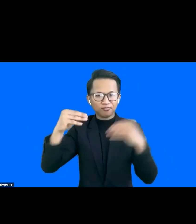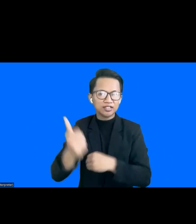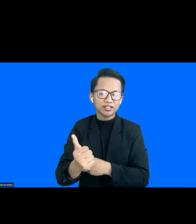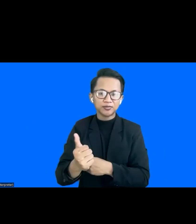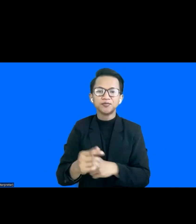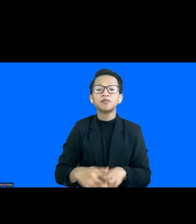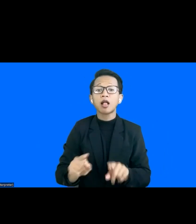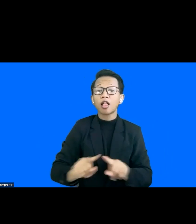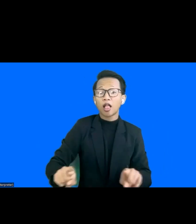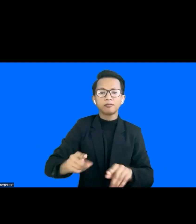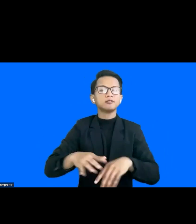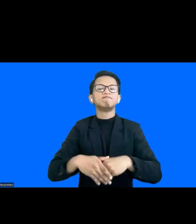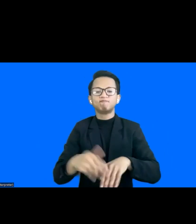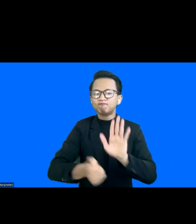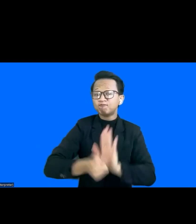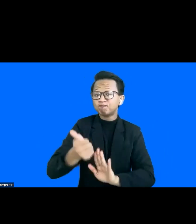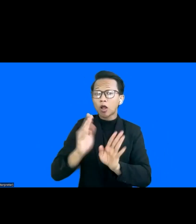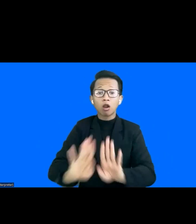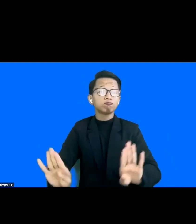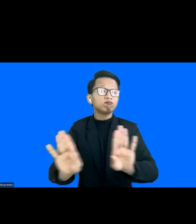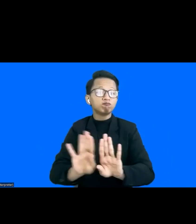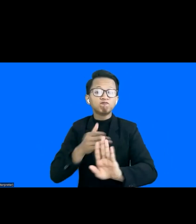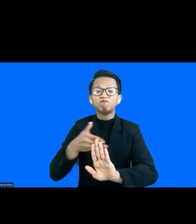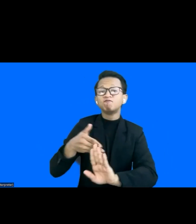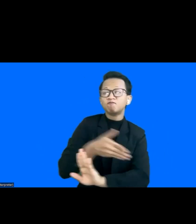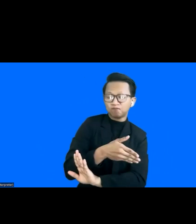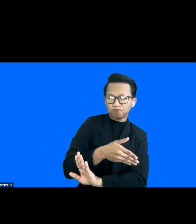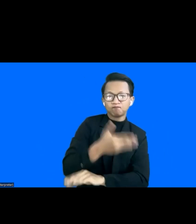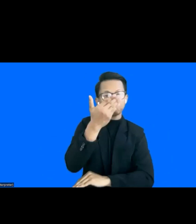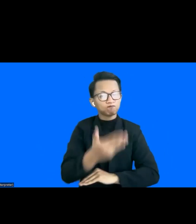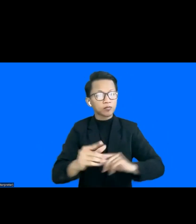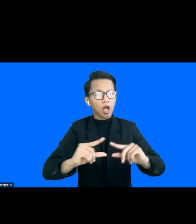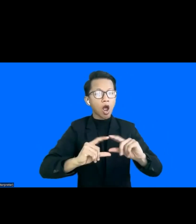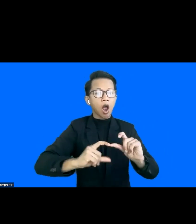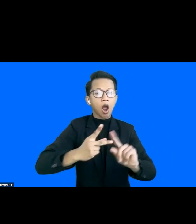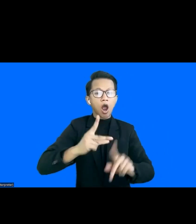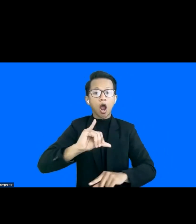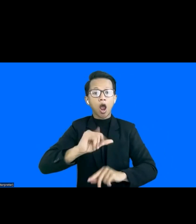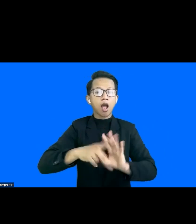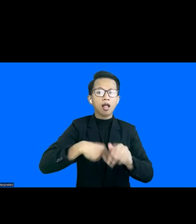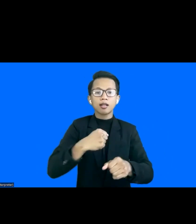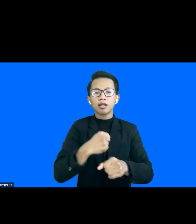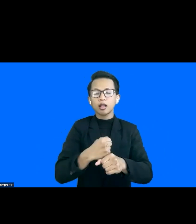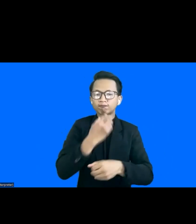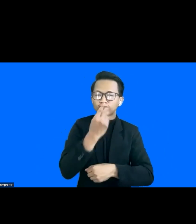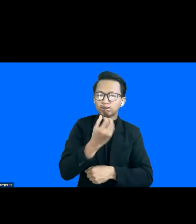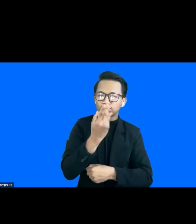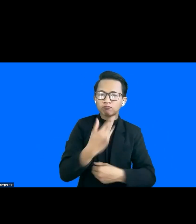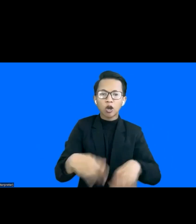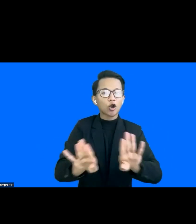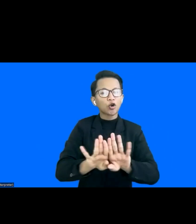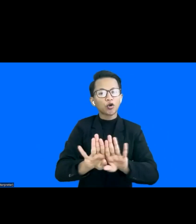before we close up I know that Aisling want to say a word about this so Aisling over to you